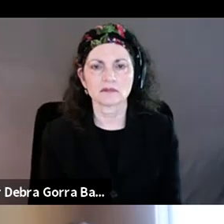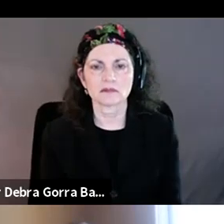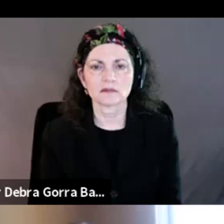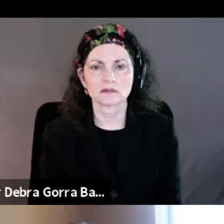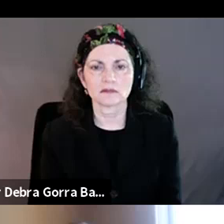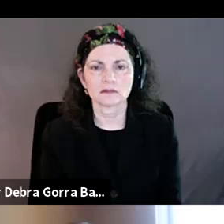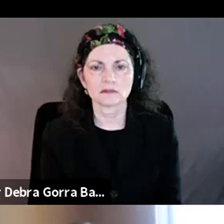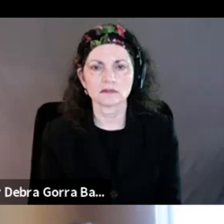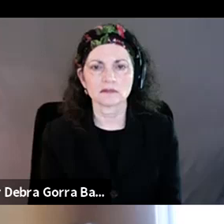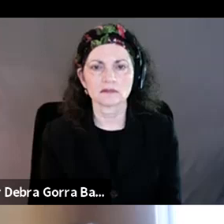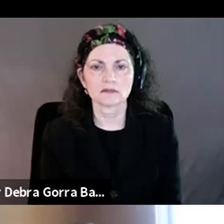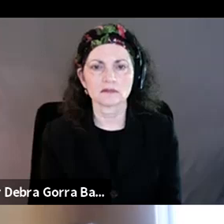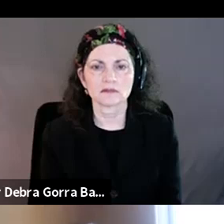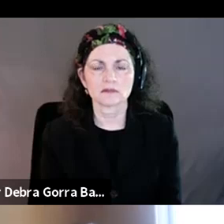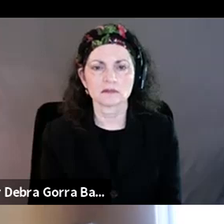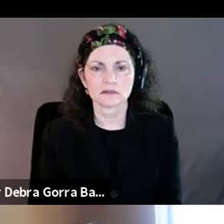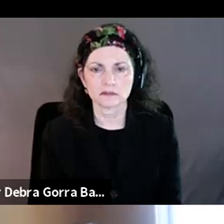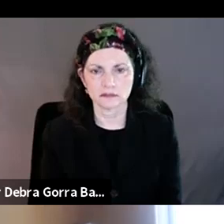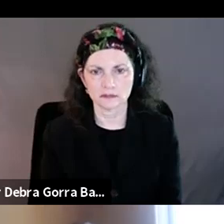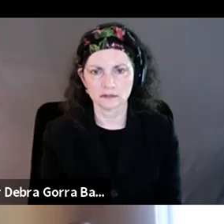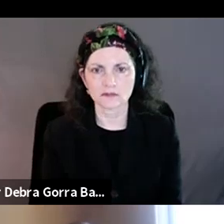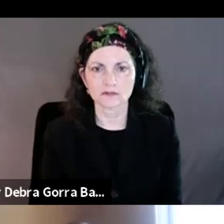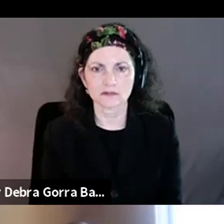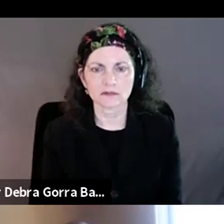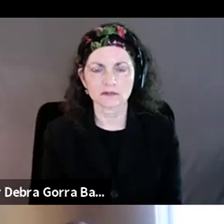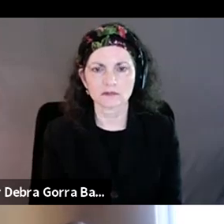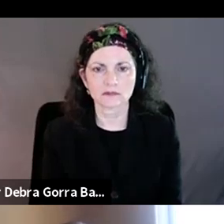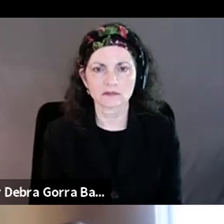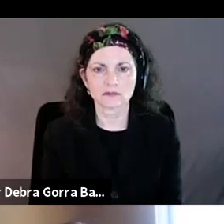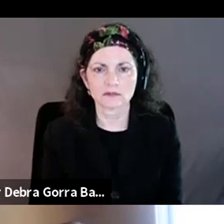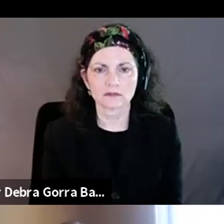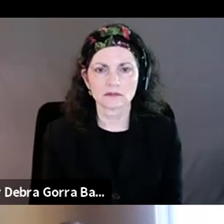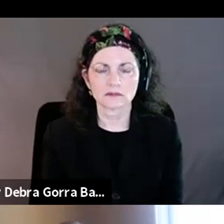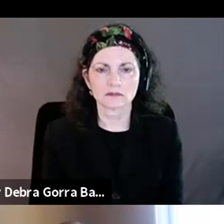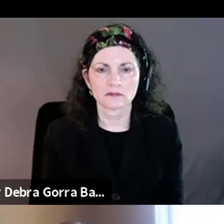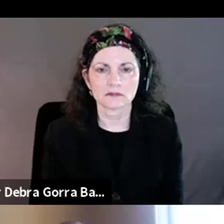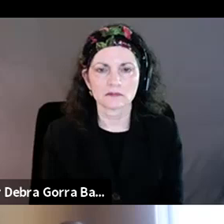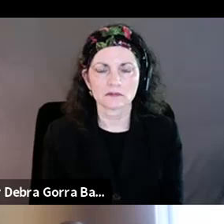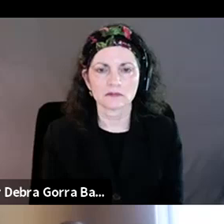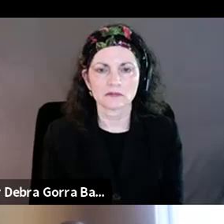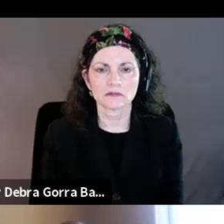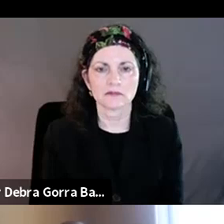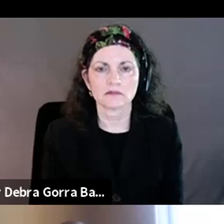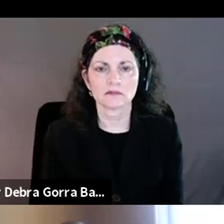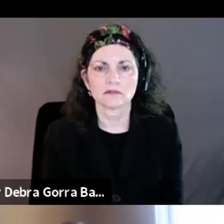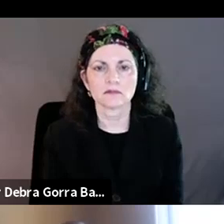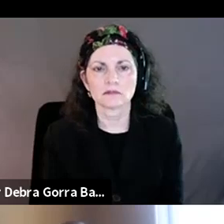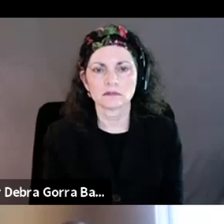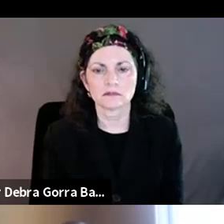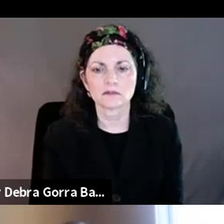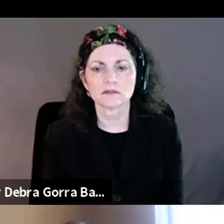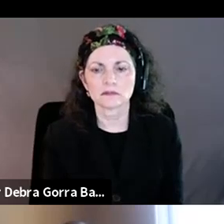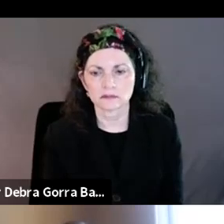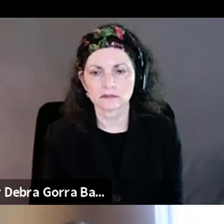share that sign language and require accommodation for interpreters. We also have deaf and hard of hearing plus blind plus plus plus.